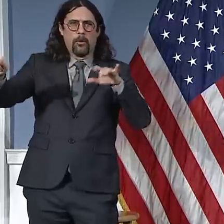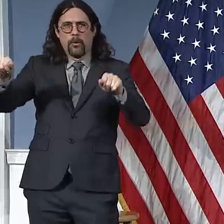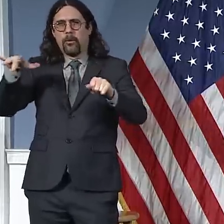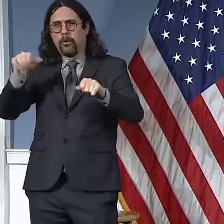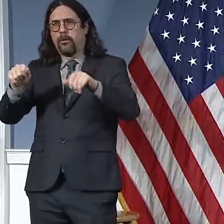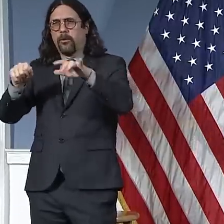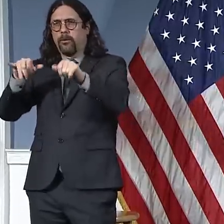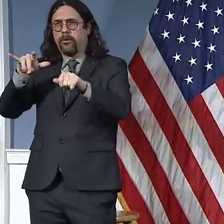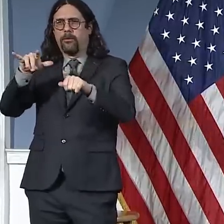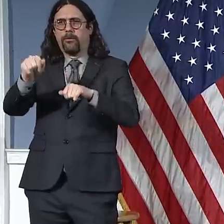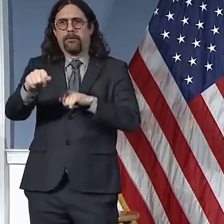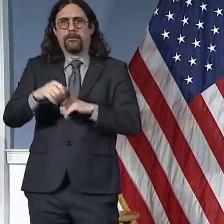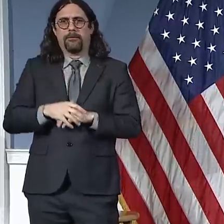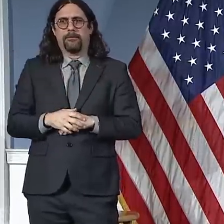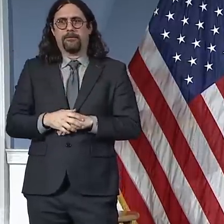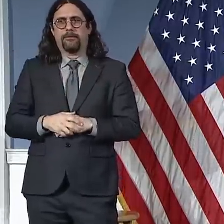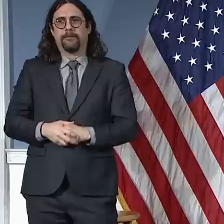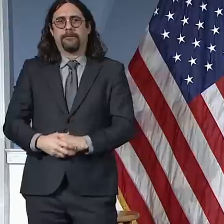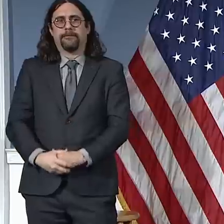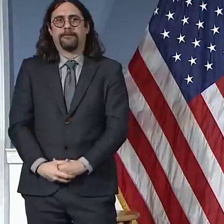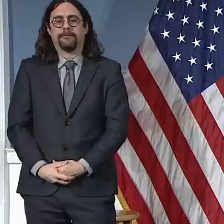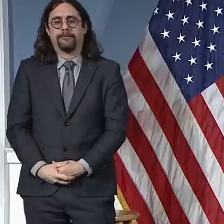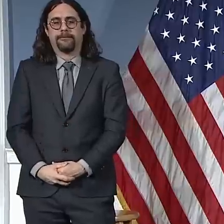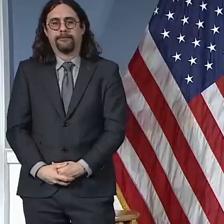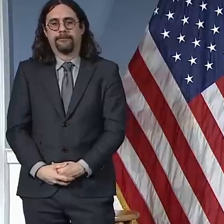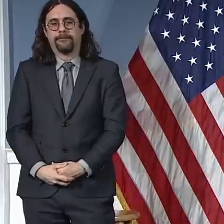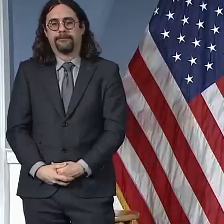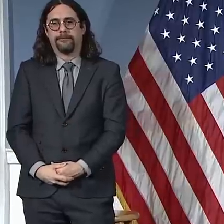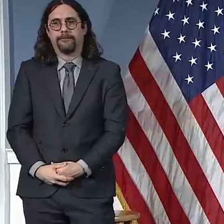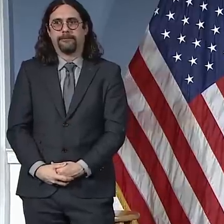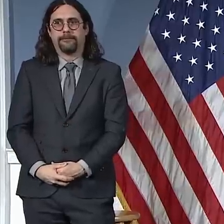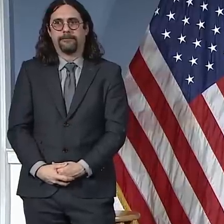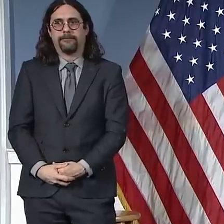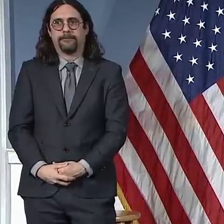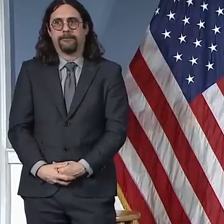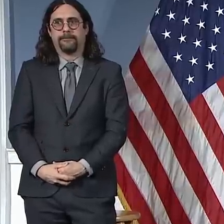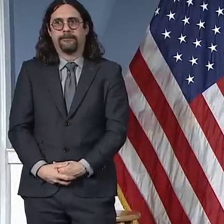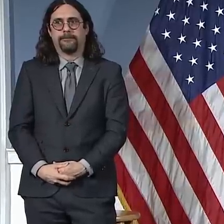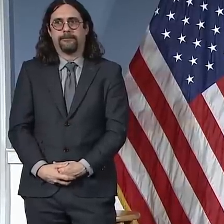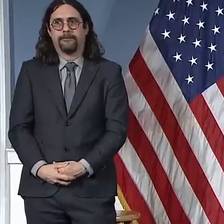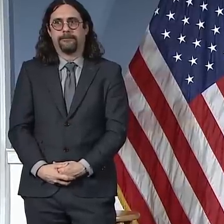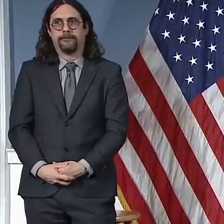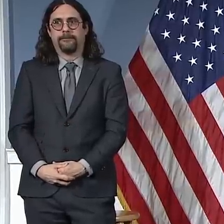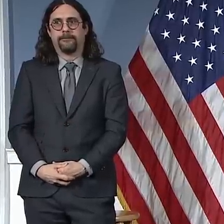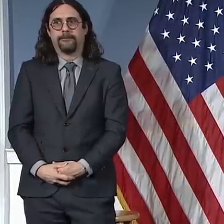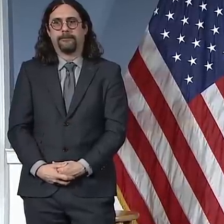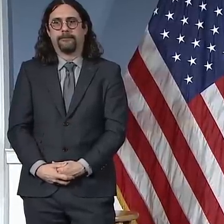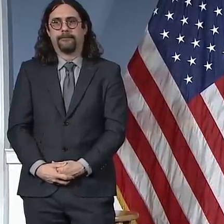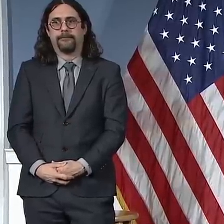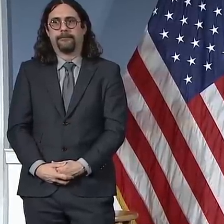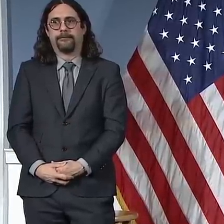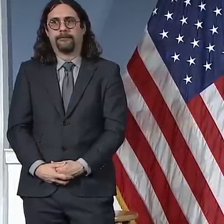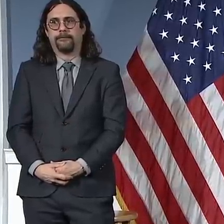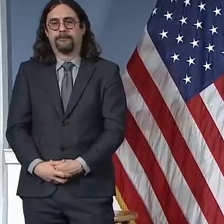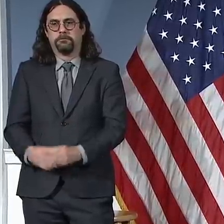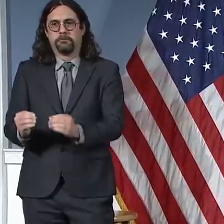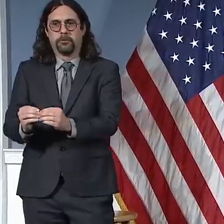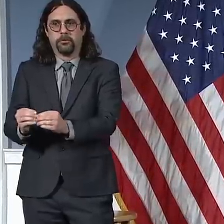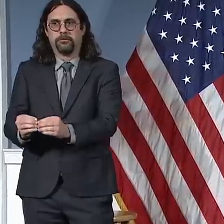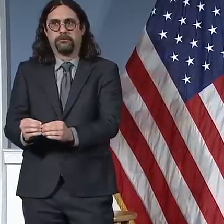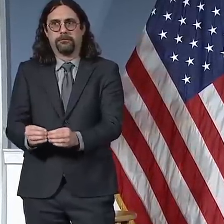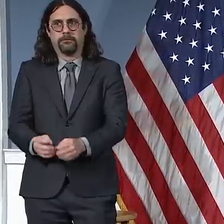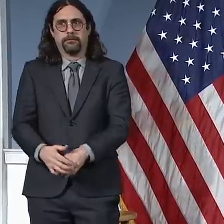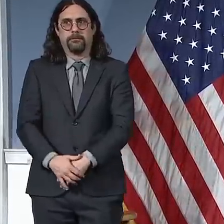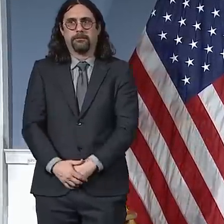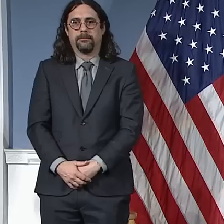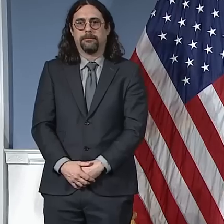Places that are normally very, very crowded in the city. Absolutely empty. are only a few people. Obviously, what's happening now